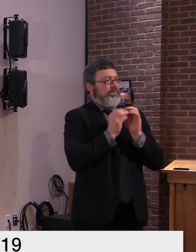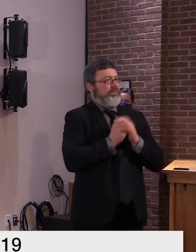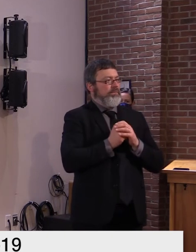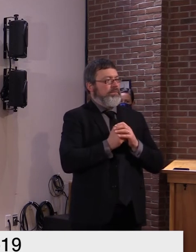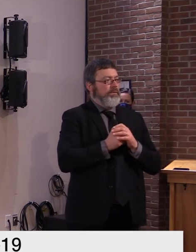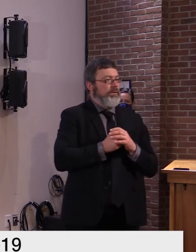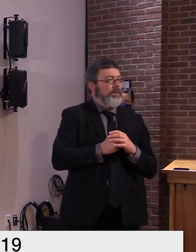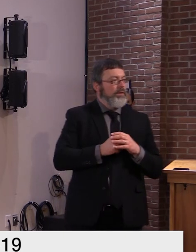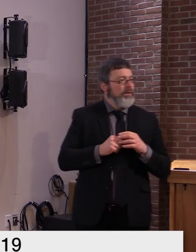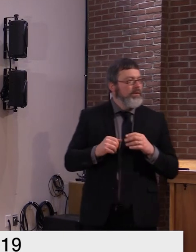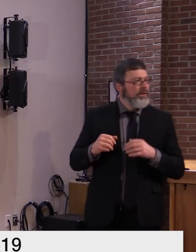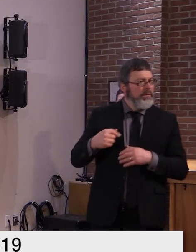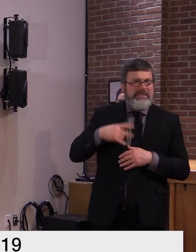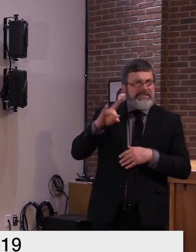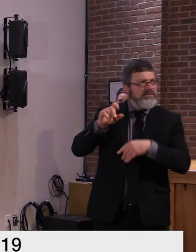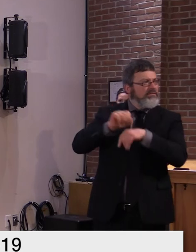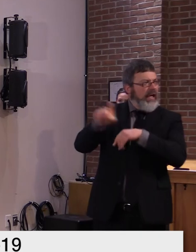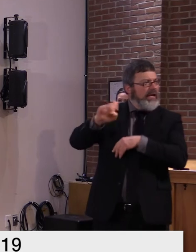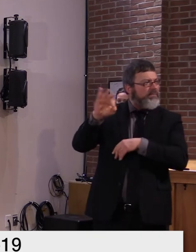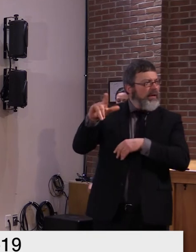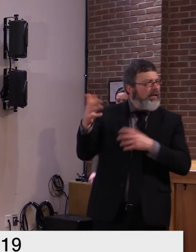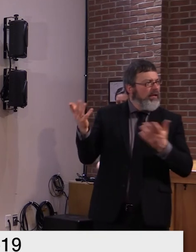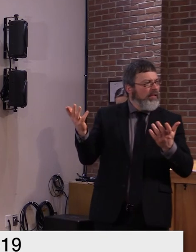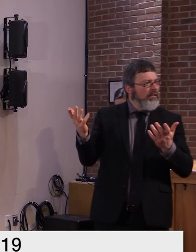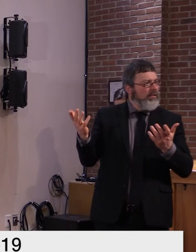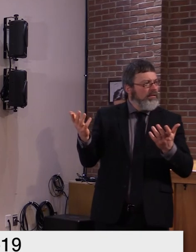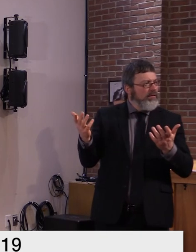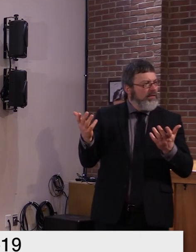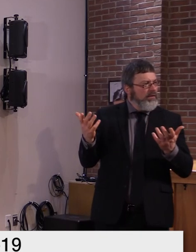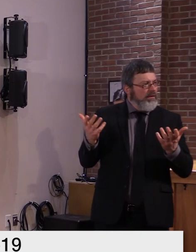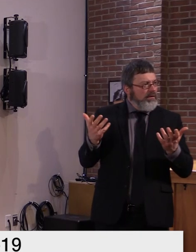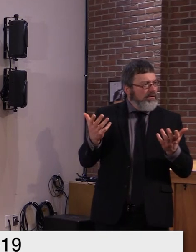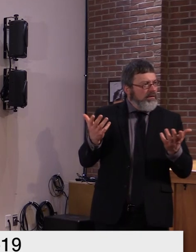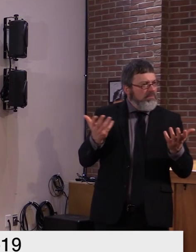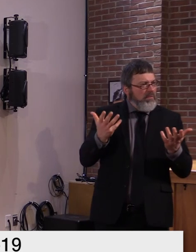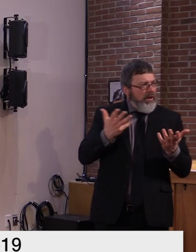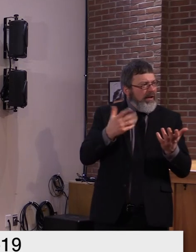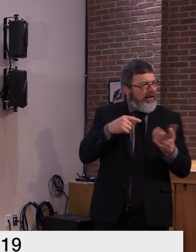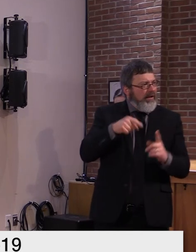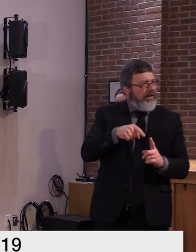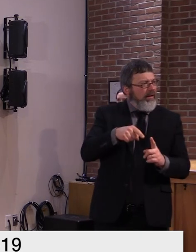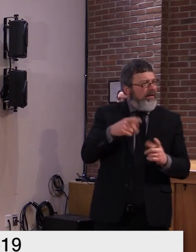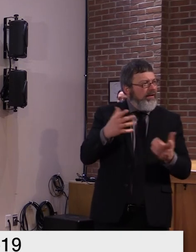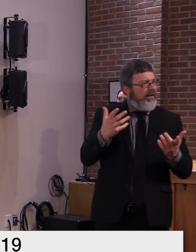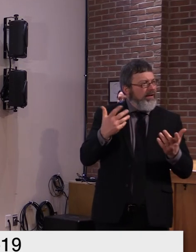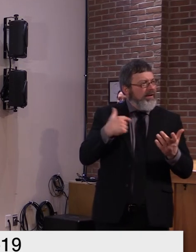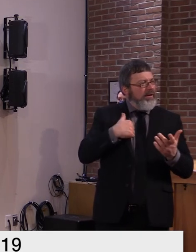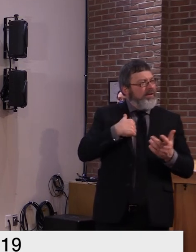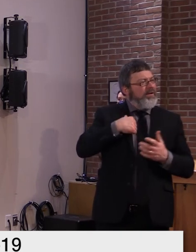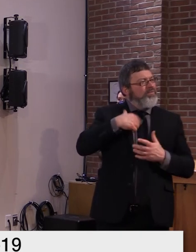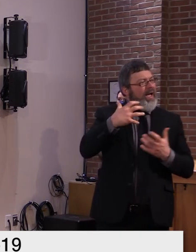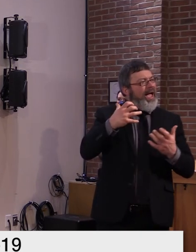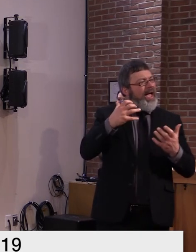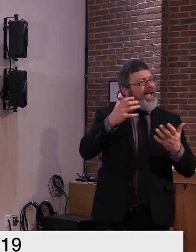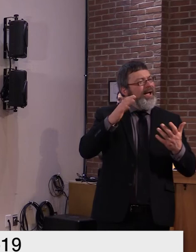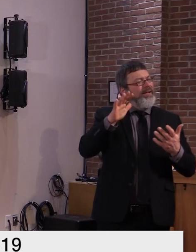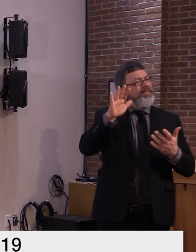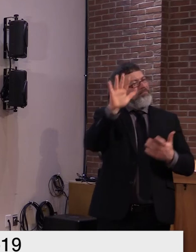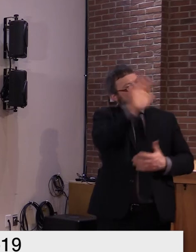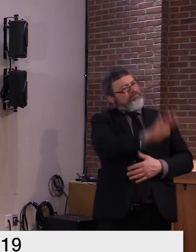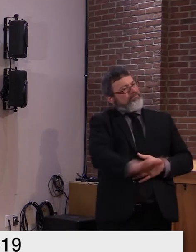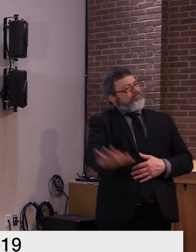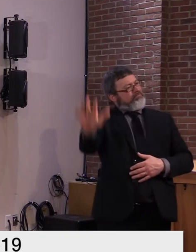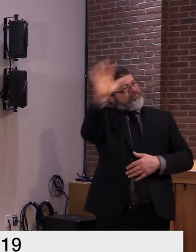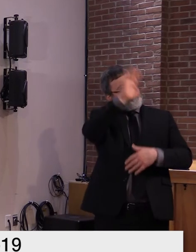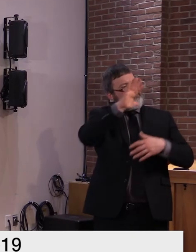they were able to come up with exact numbers. I guess I'm looking more for a general sense of where the balance falls on that. Is